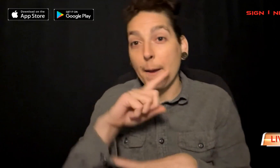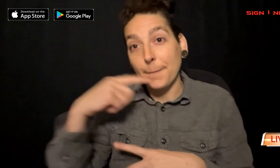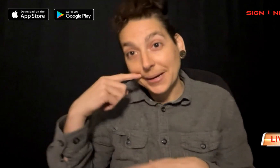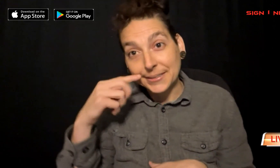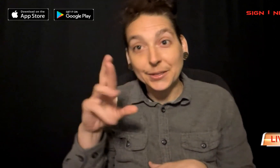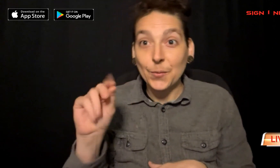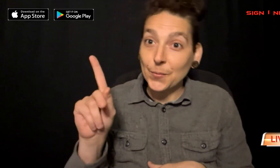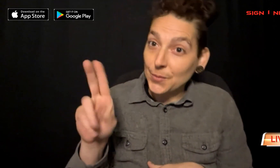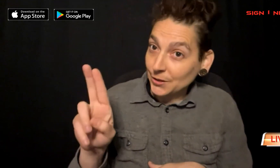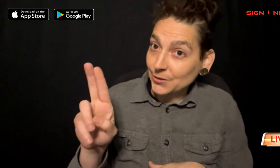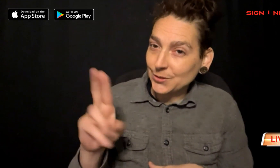Amazon, and Roku.